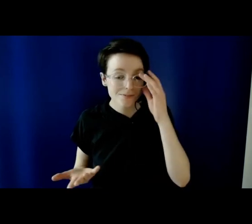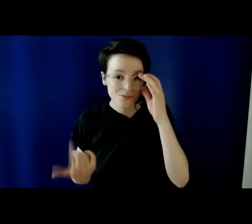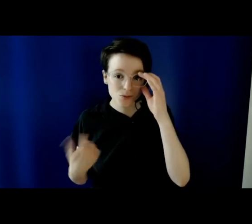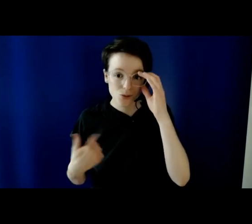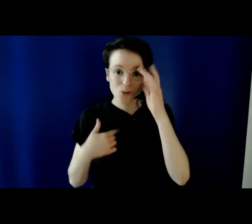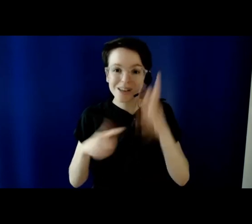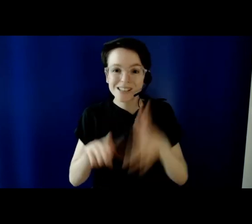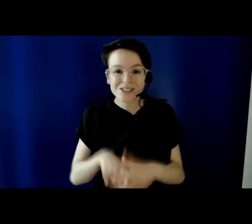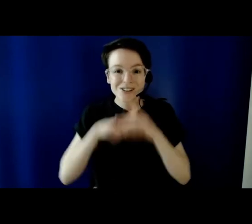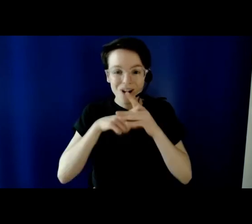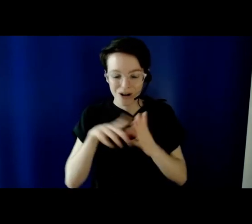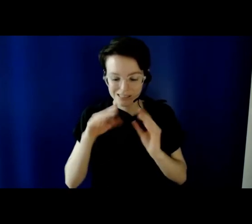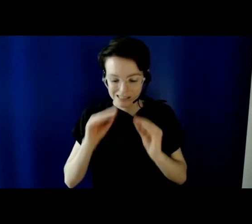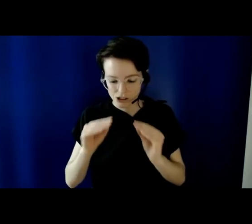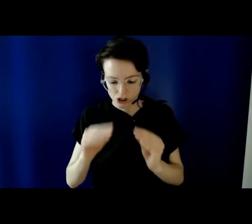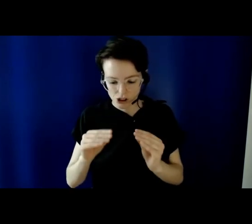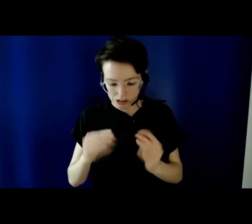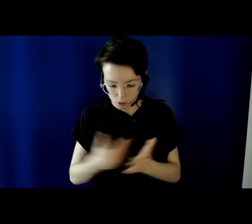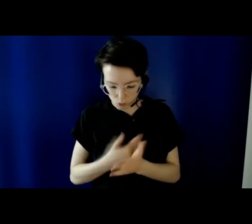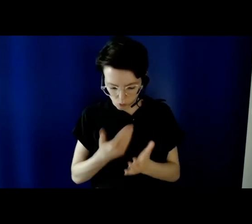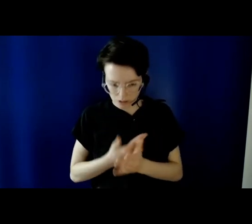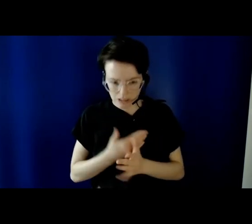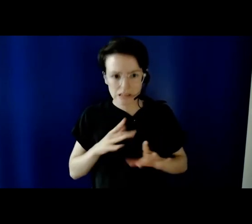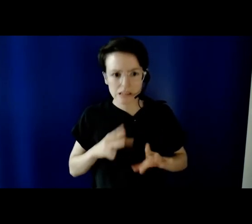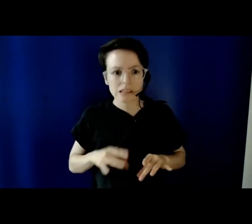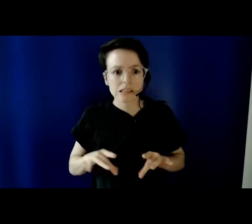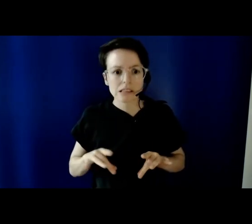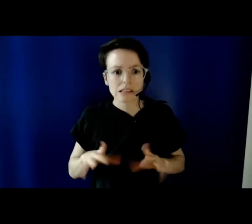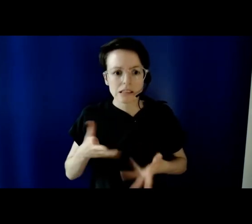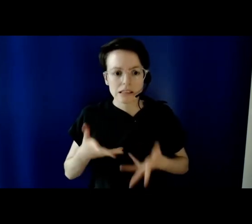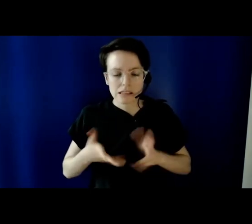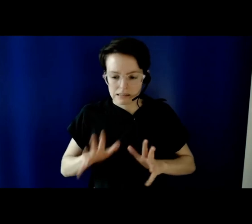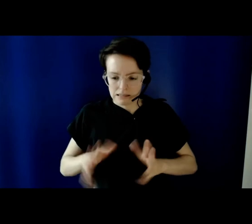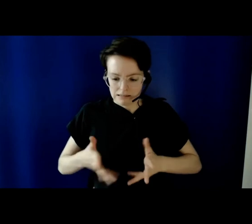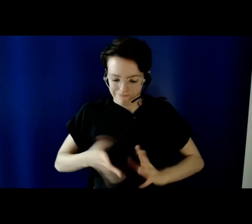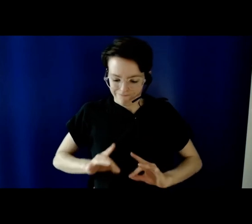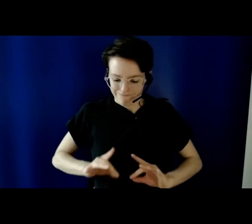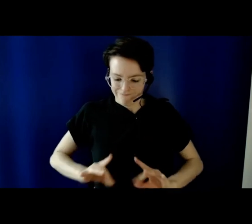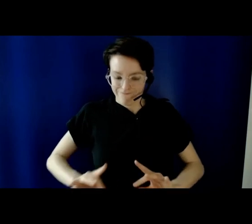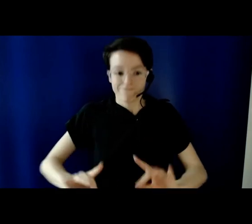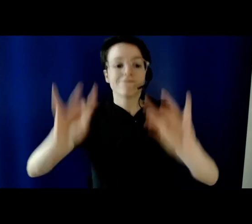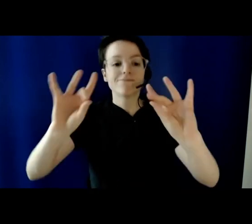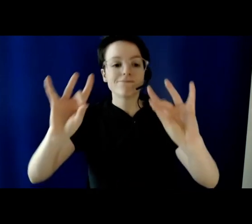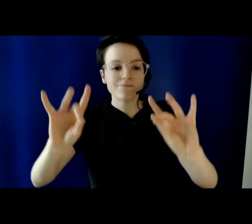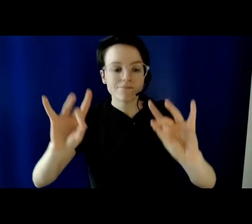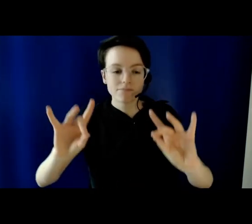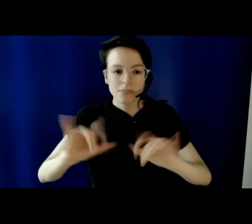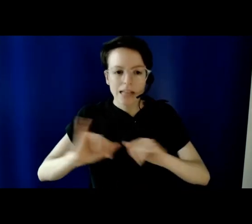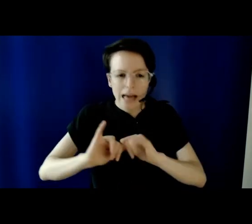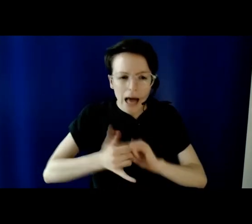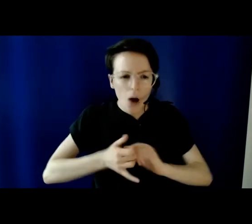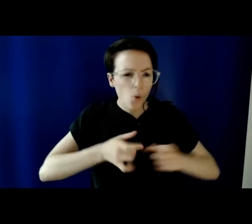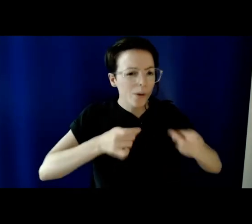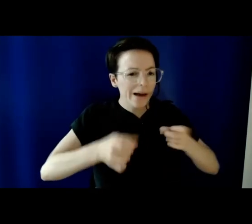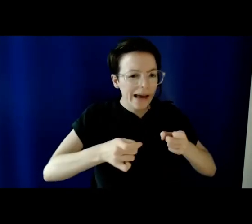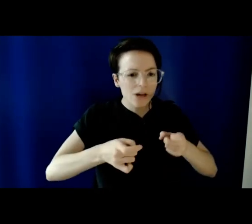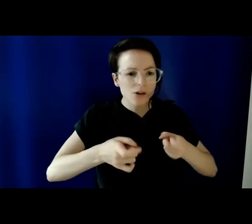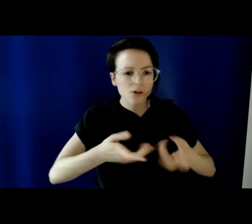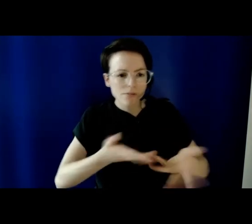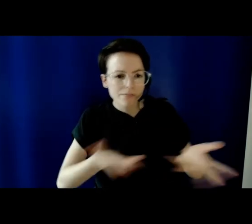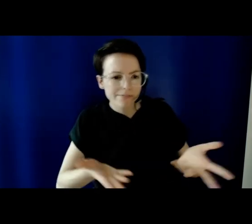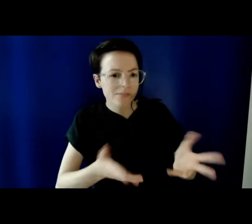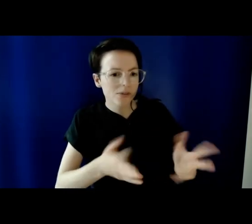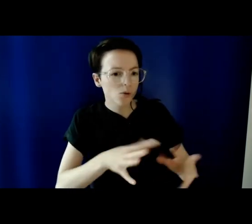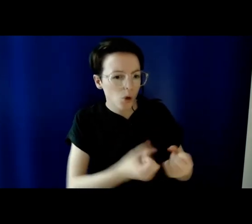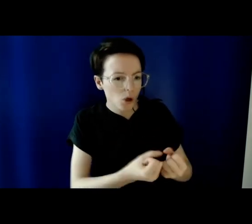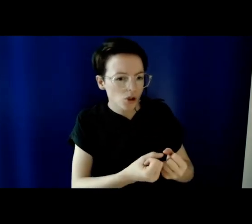a learning curve to the process. How do you handle meetings and student support and facilitating discussions? These are skills that